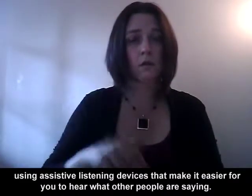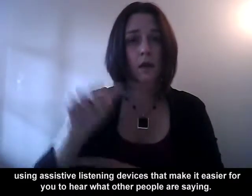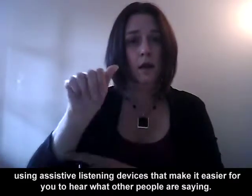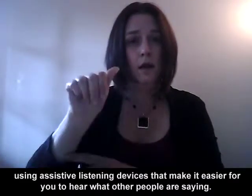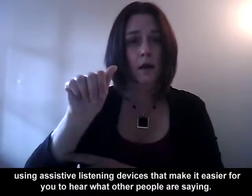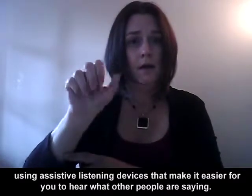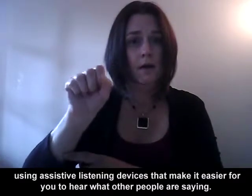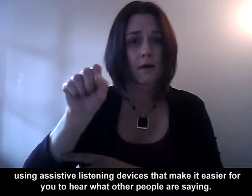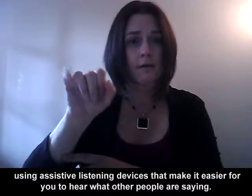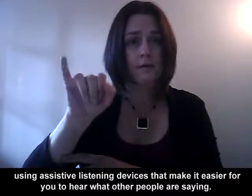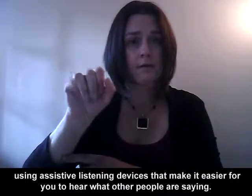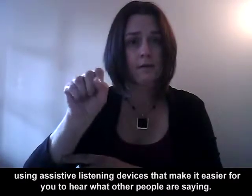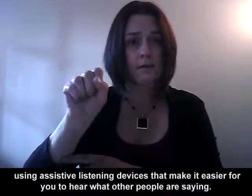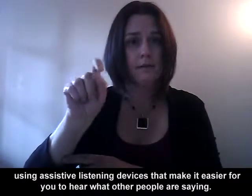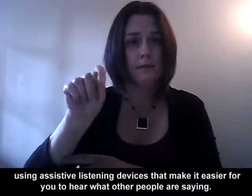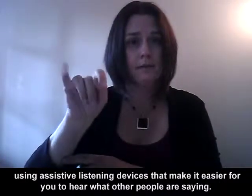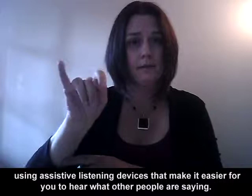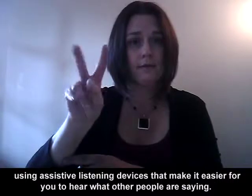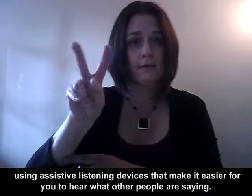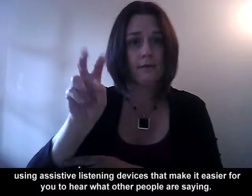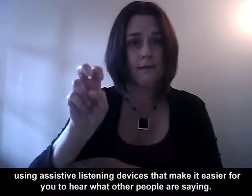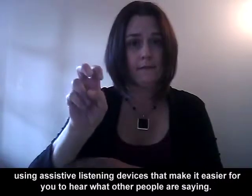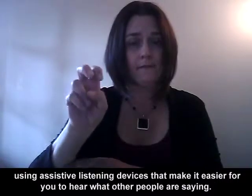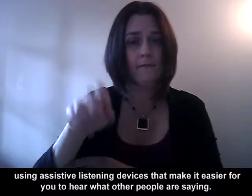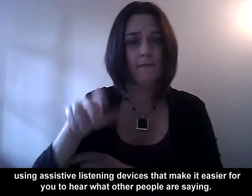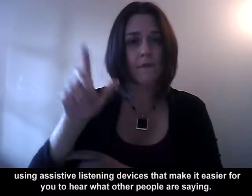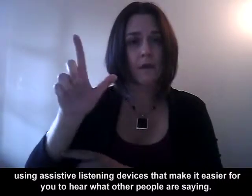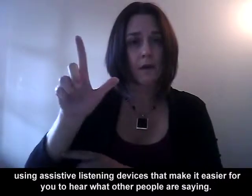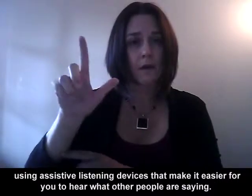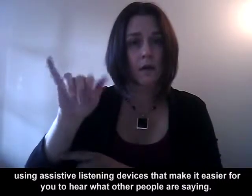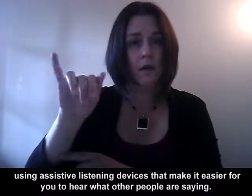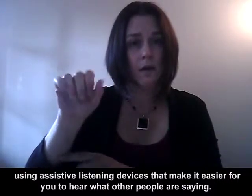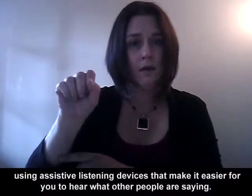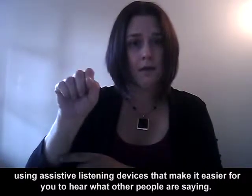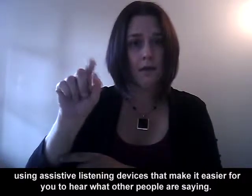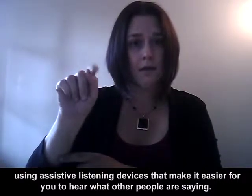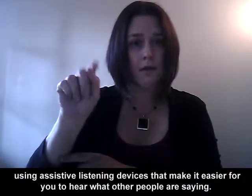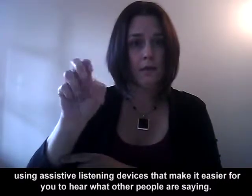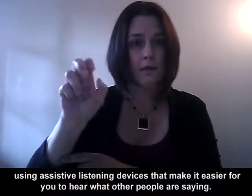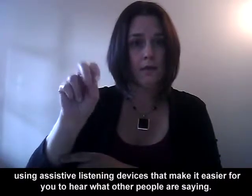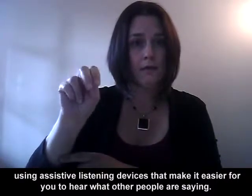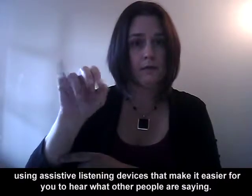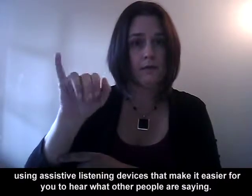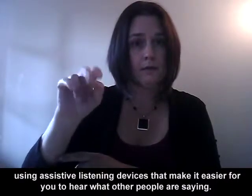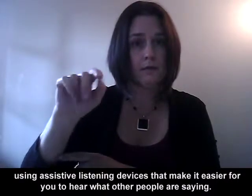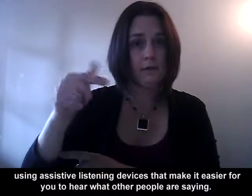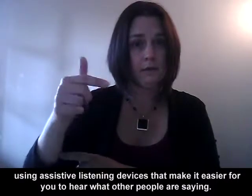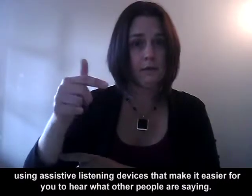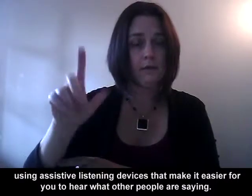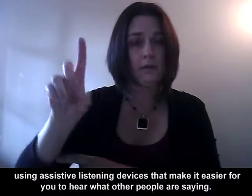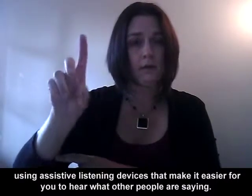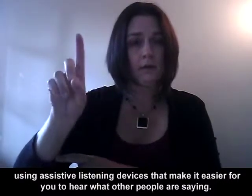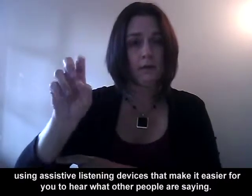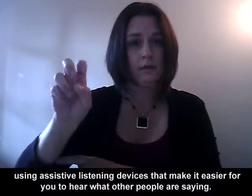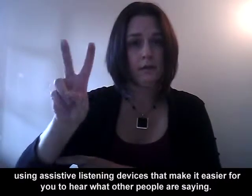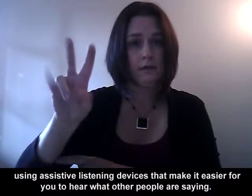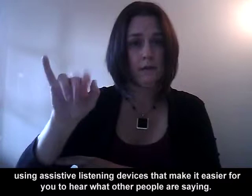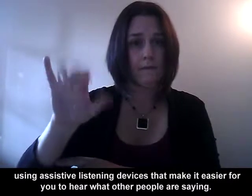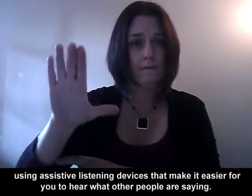using assistive listening devices that make it easier for you to hear what other people are saying.